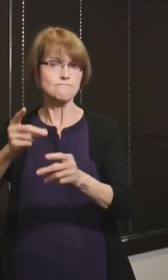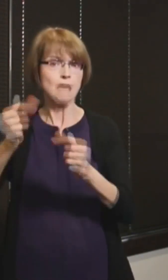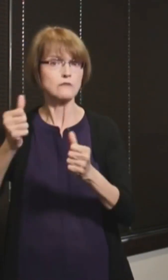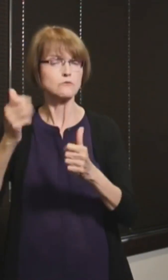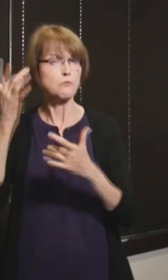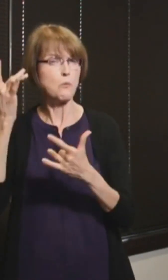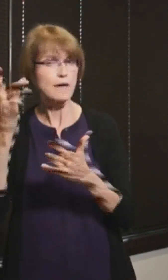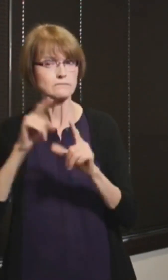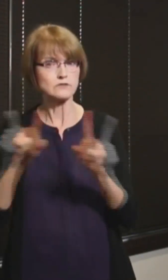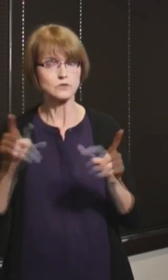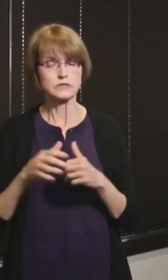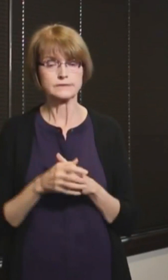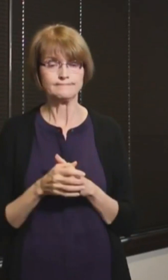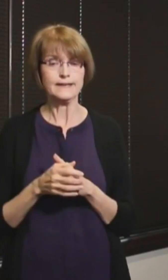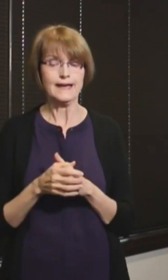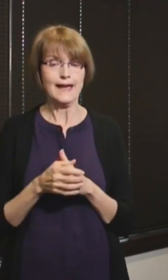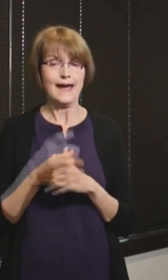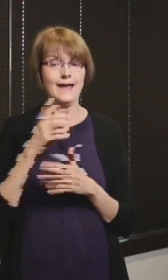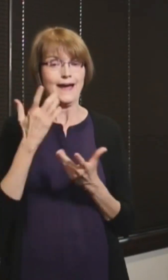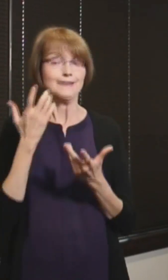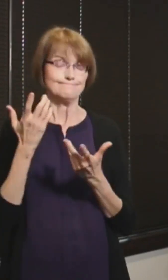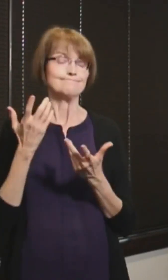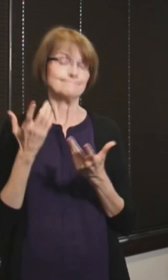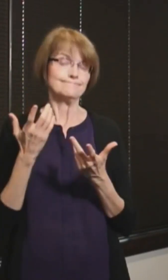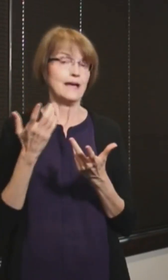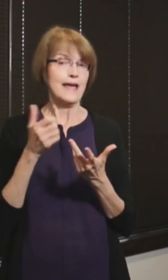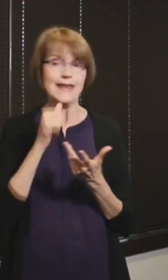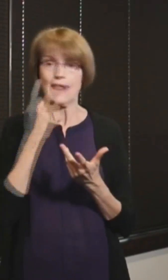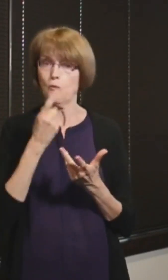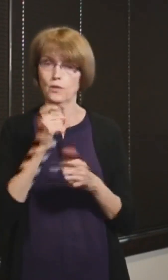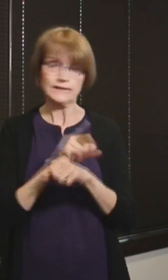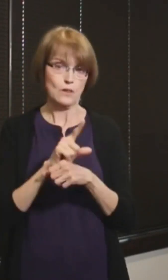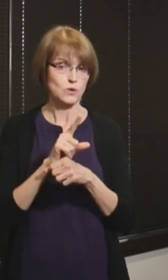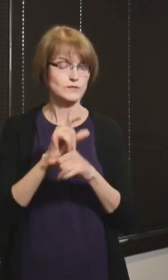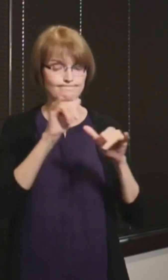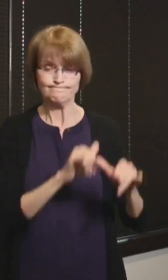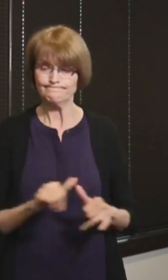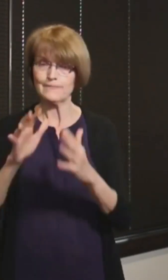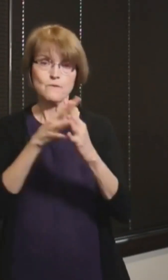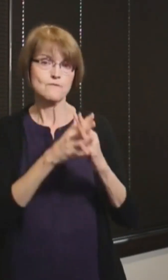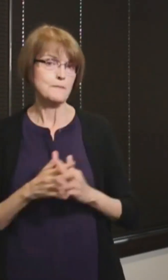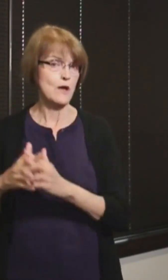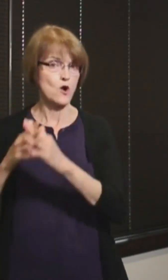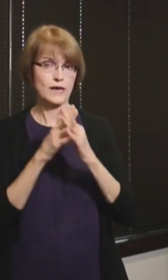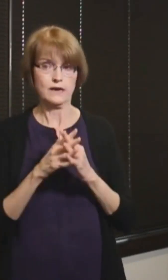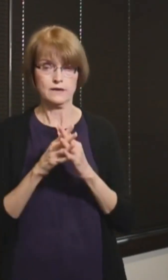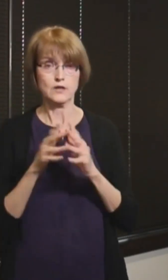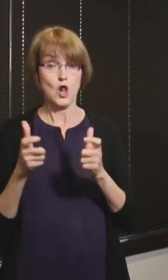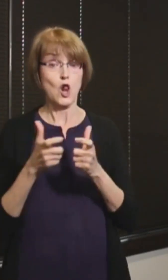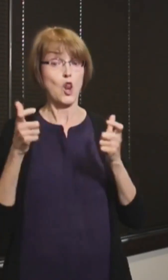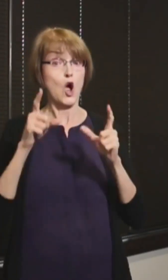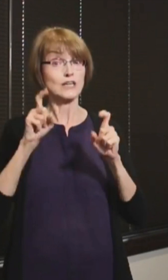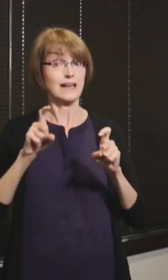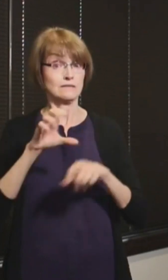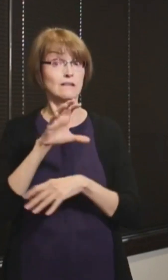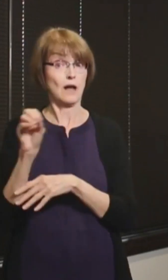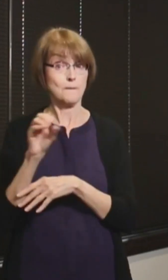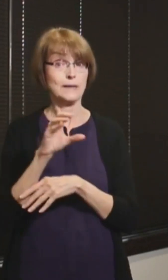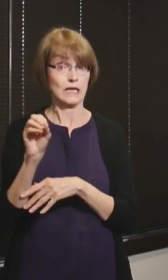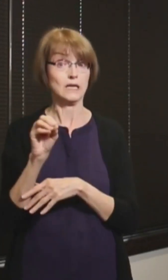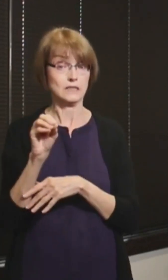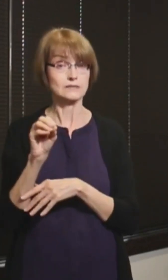here multiple times, and it's not just here in St. Louis, it's across the country. The large testing companies